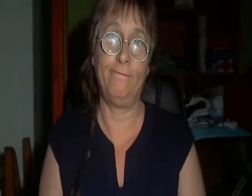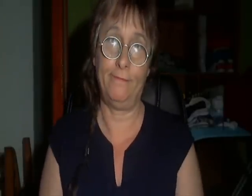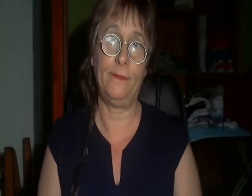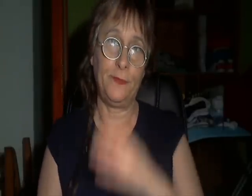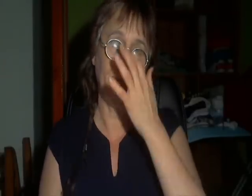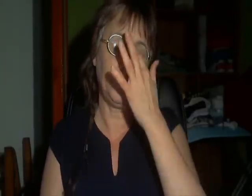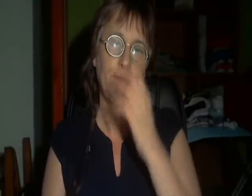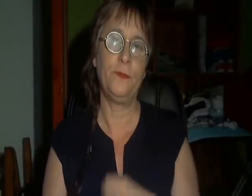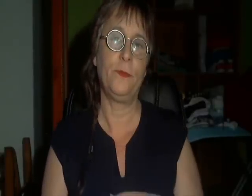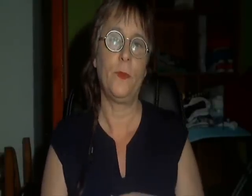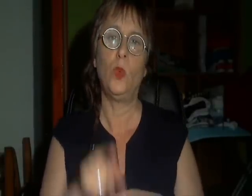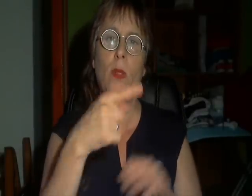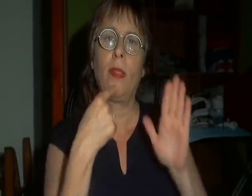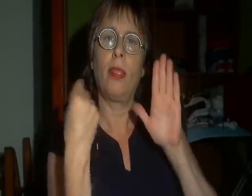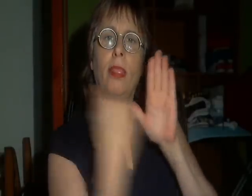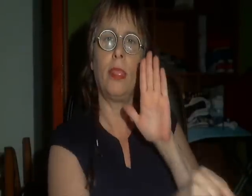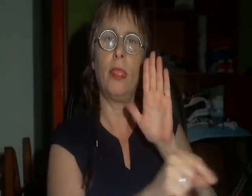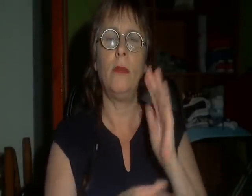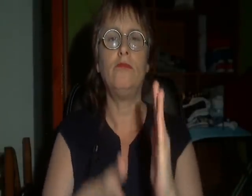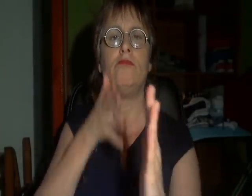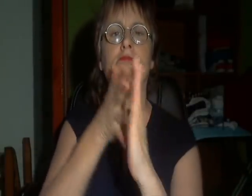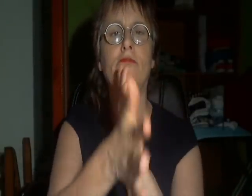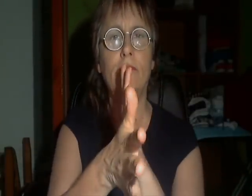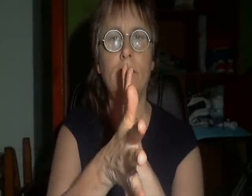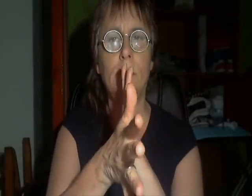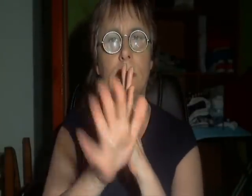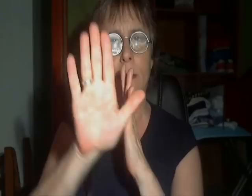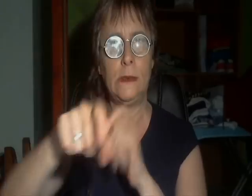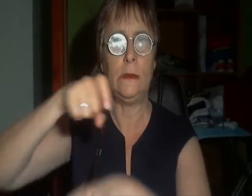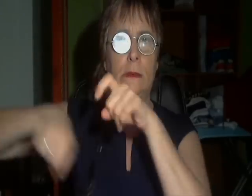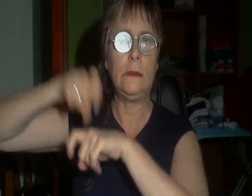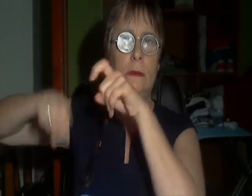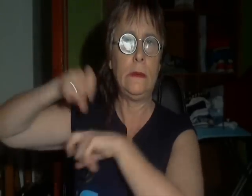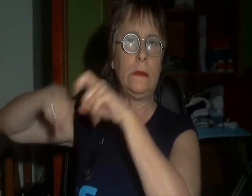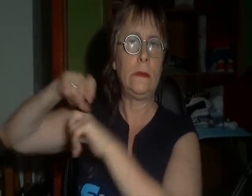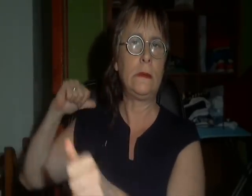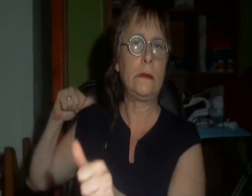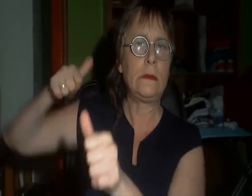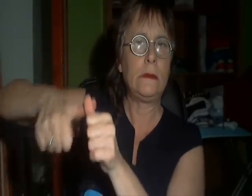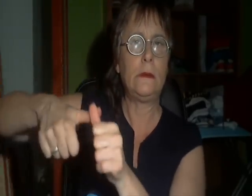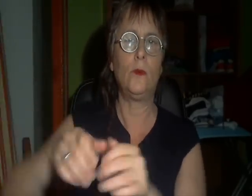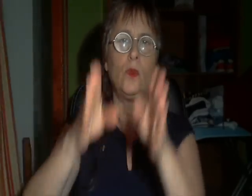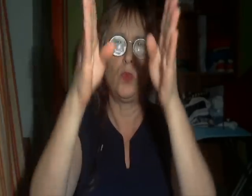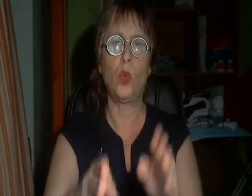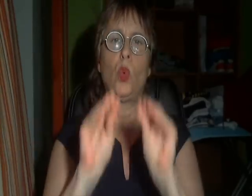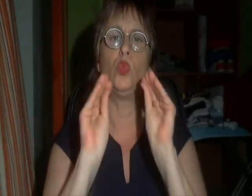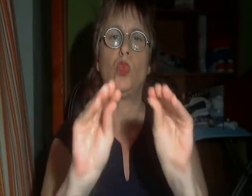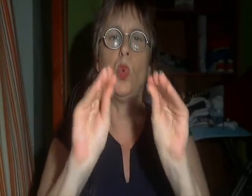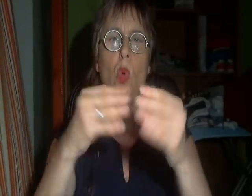Ah! Look at all these beautiful stones! I guess lots of stores here sell evolution stones! I want one! I want one!